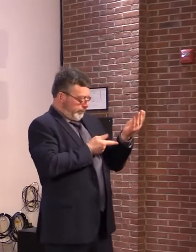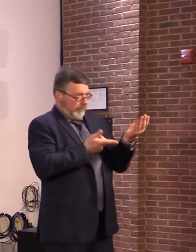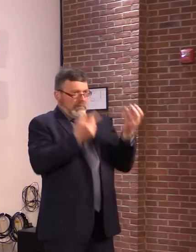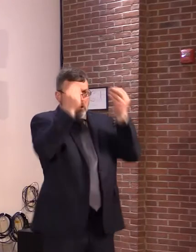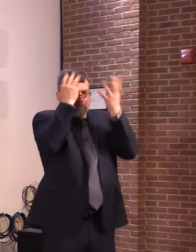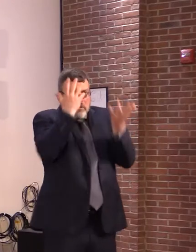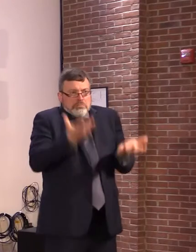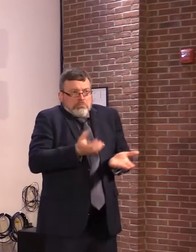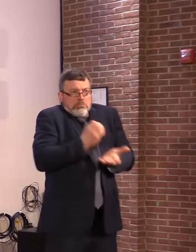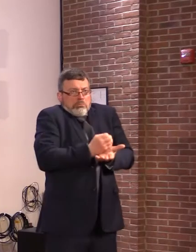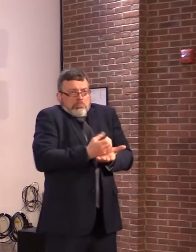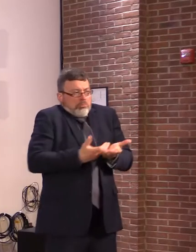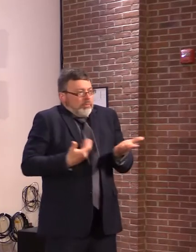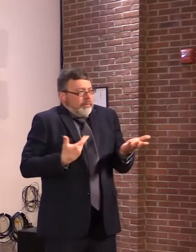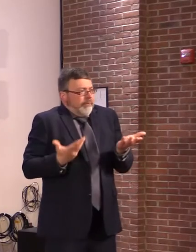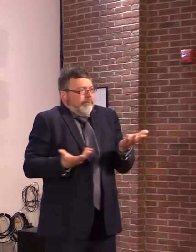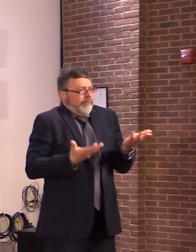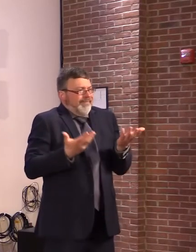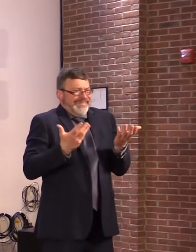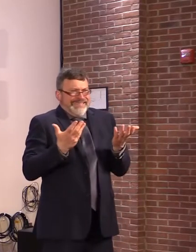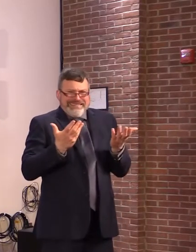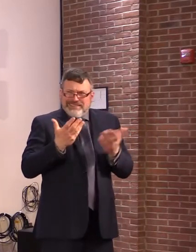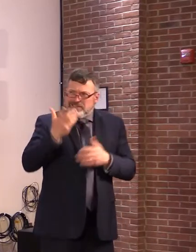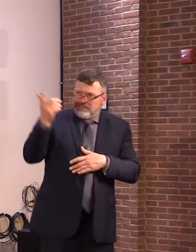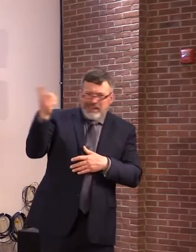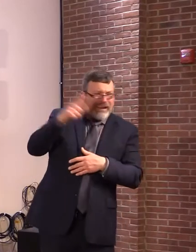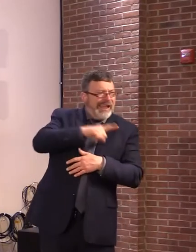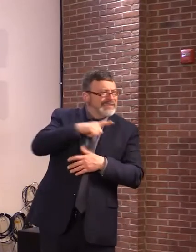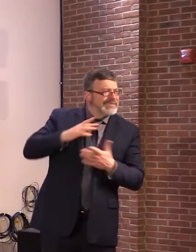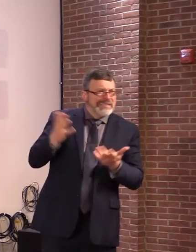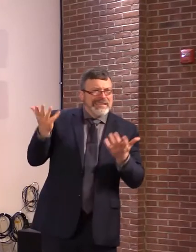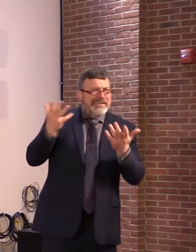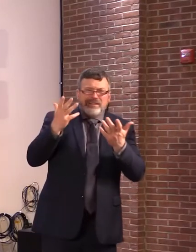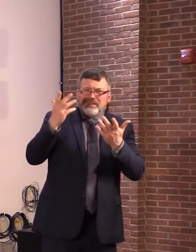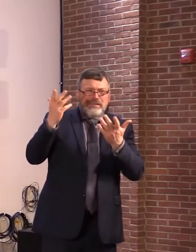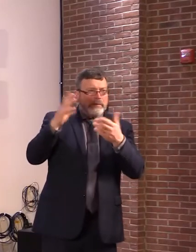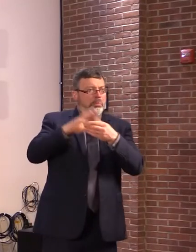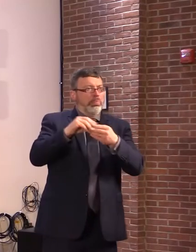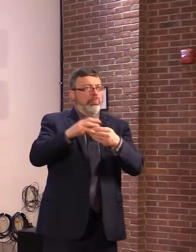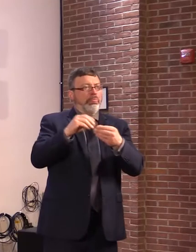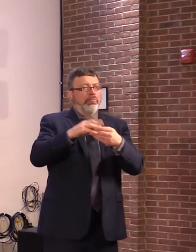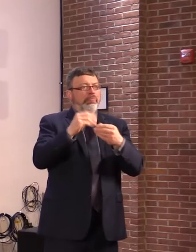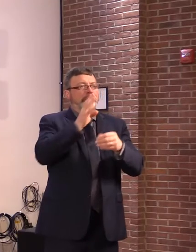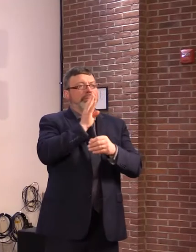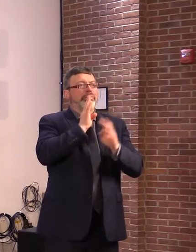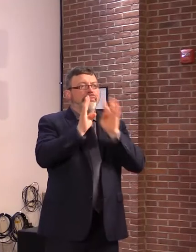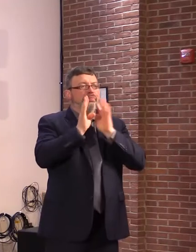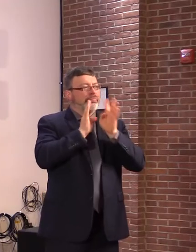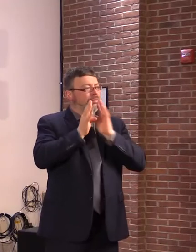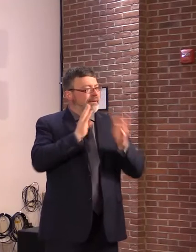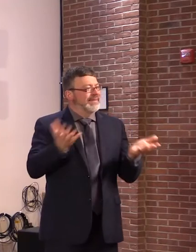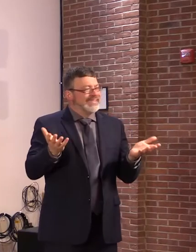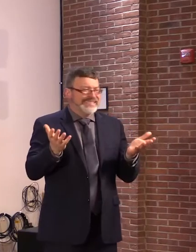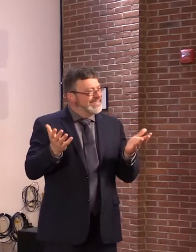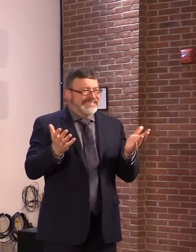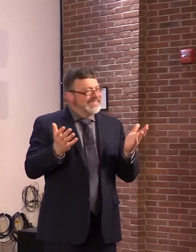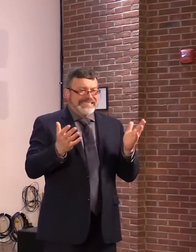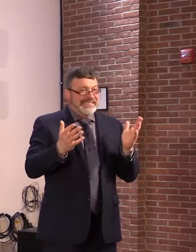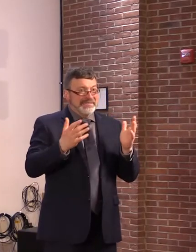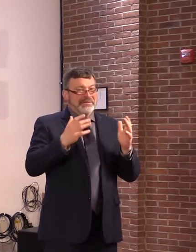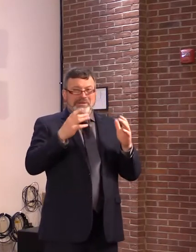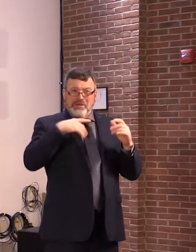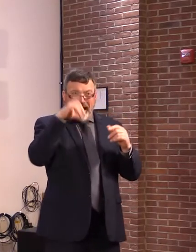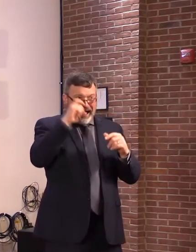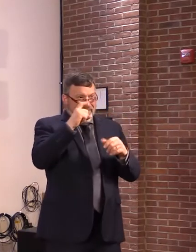clearly allows for it to come back in, in bill form, and go through the process in the legislature. Again,